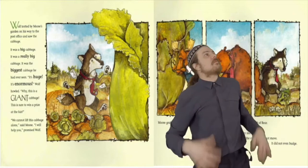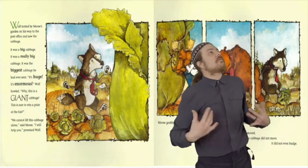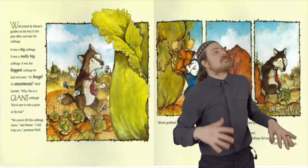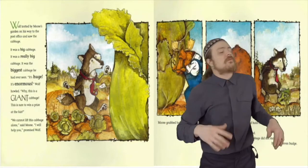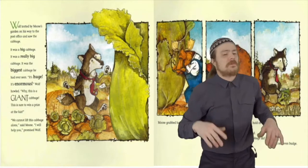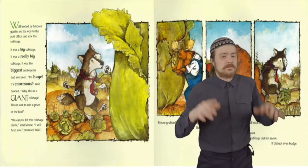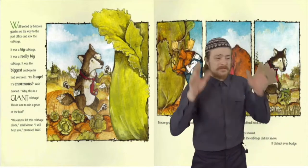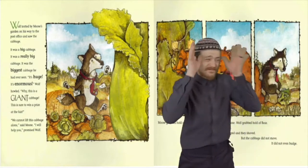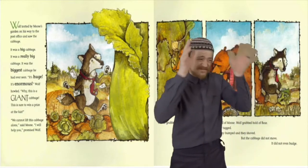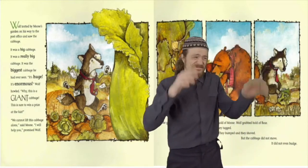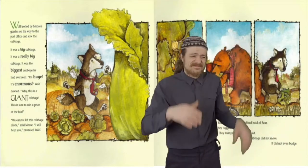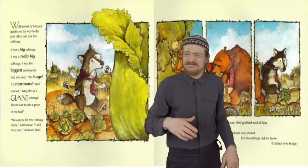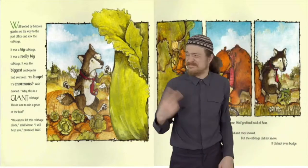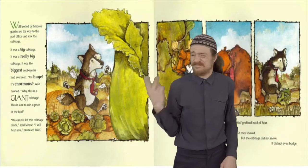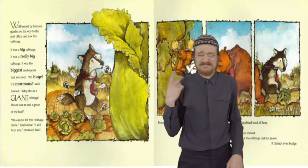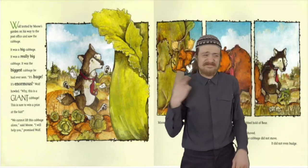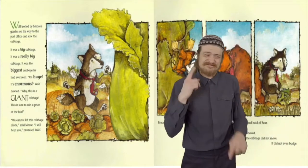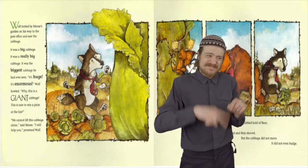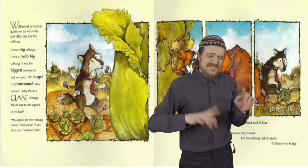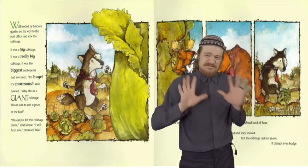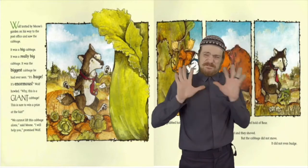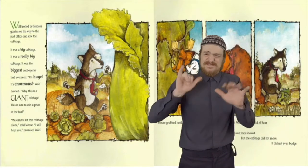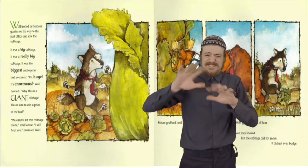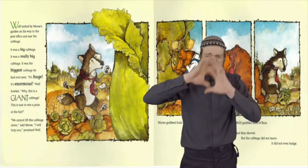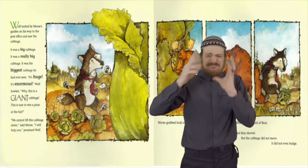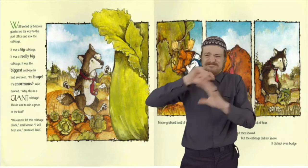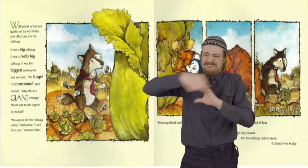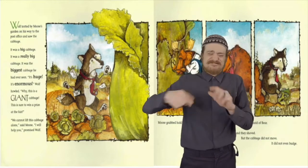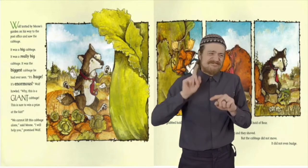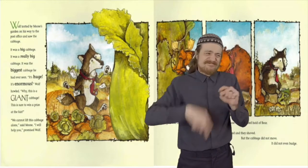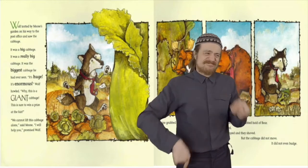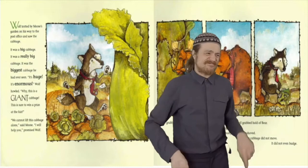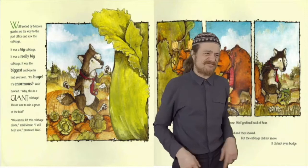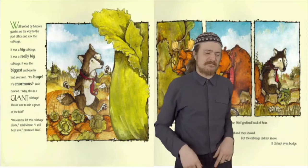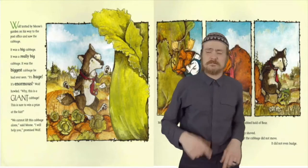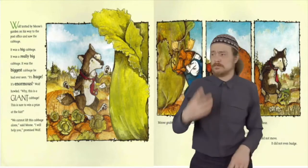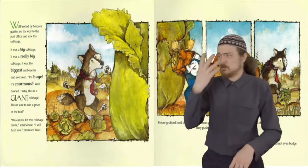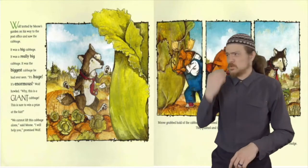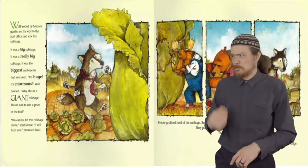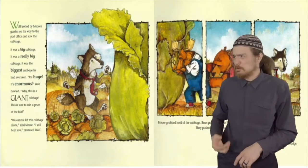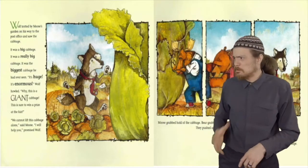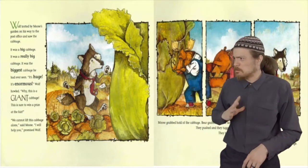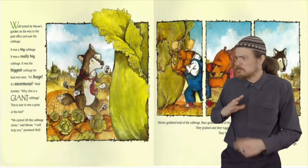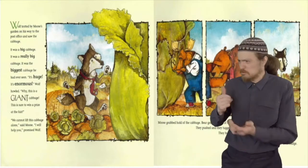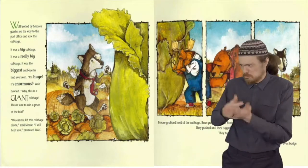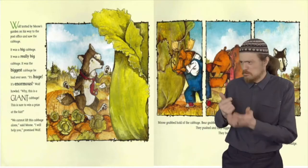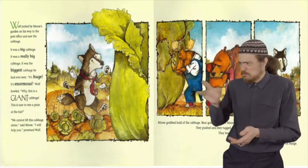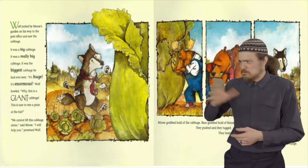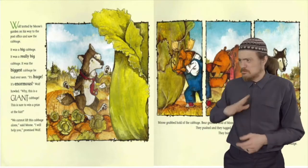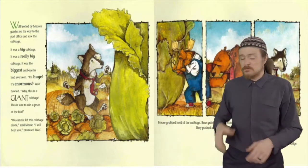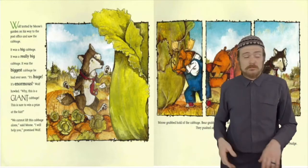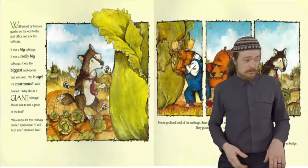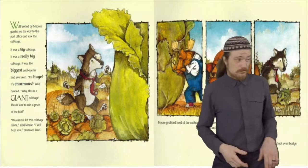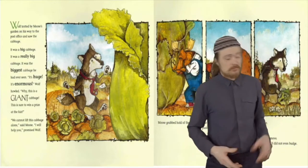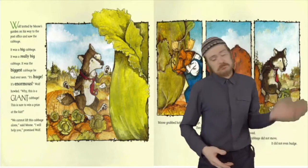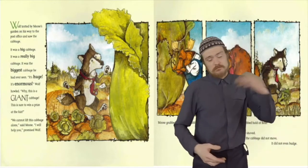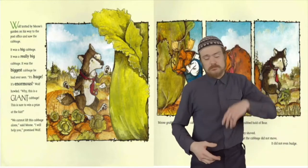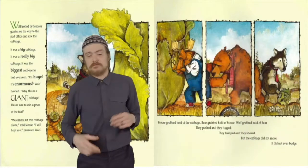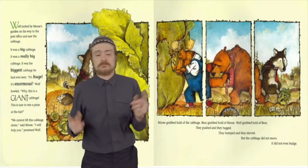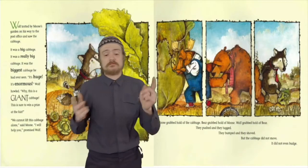Wolf howled. Why, this is a giant cabbage. This is sure to win a prize at the fair. We cannot lift this cabbage